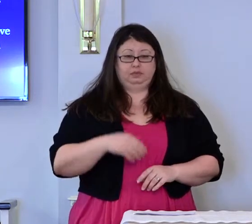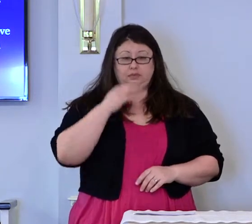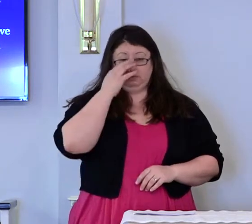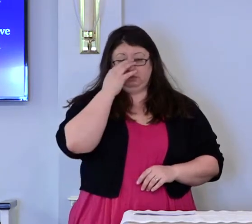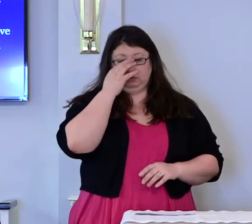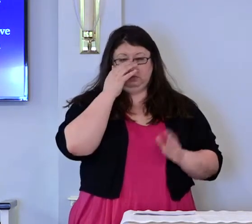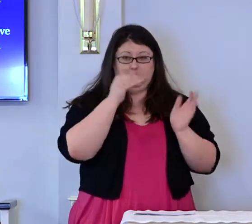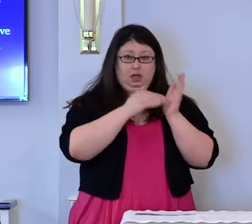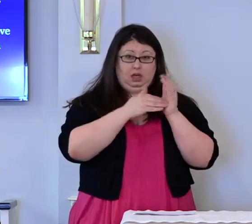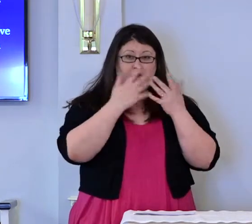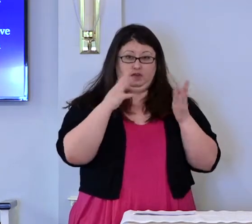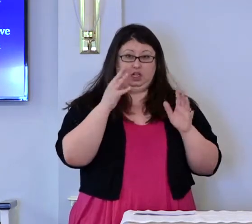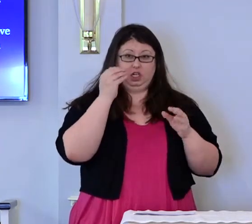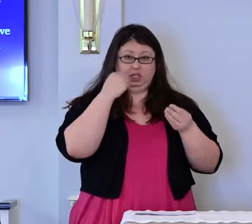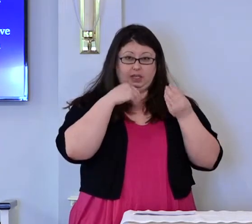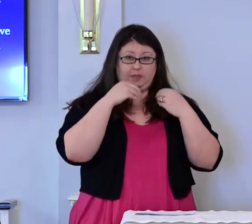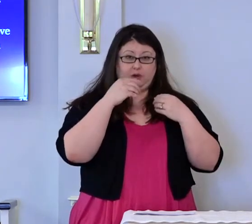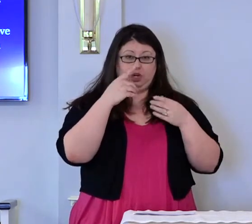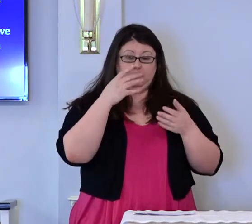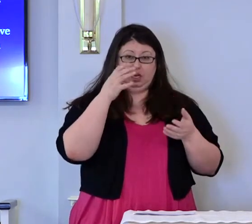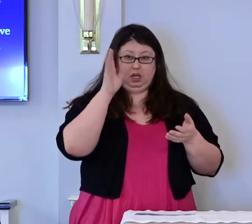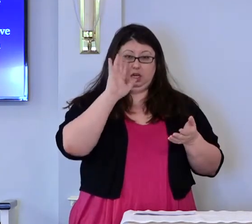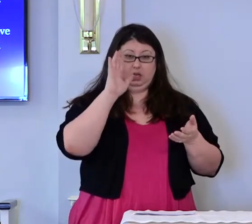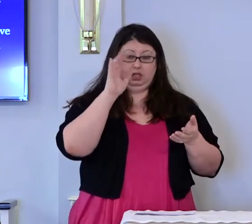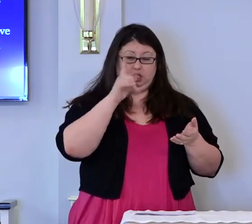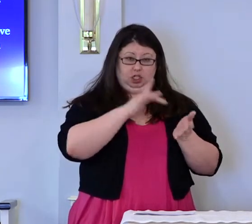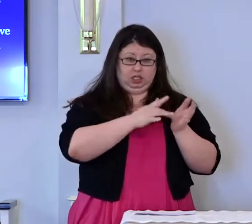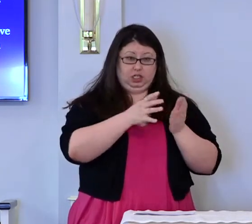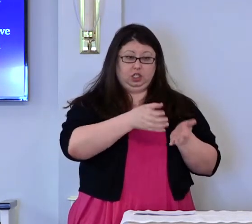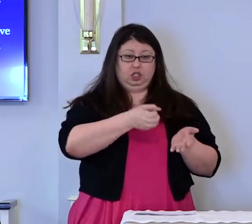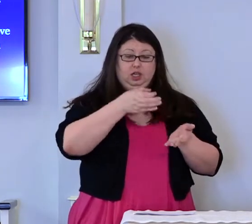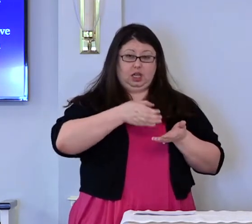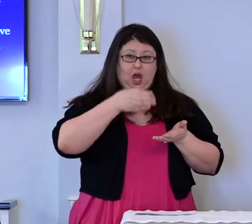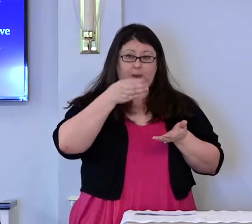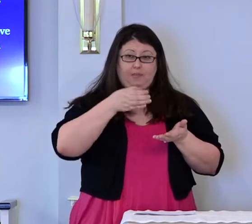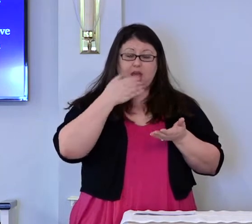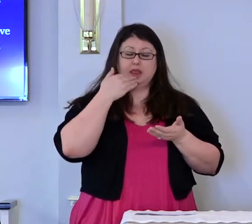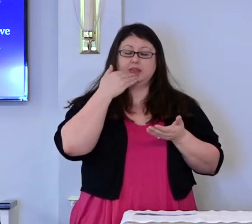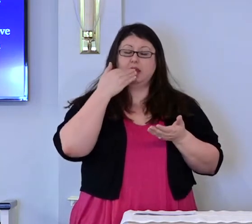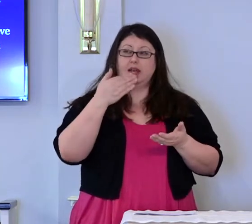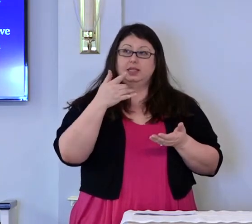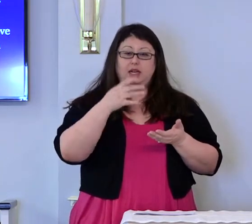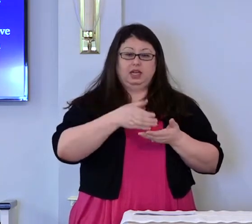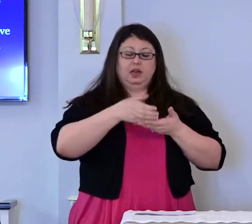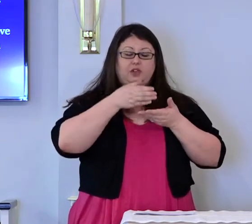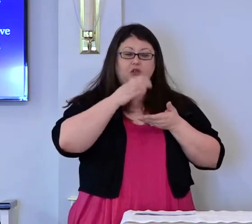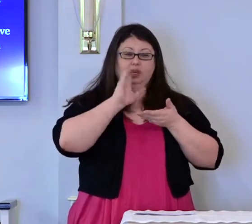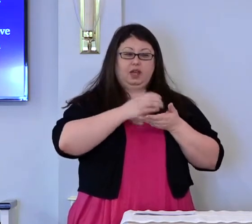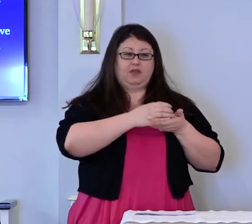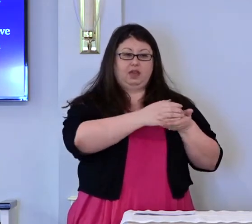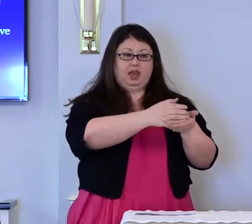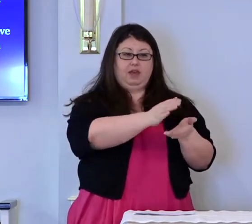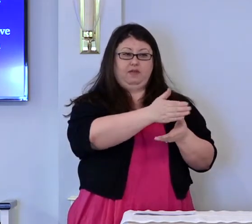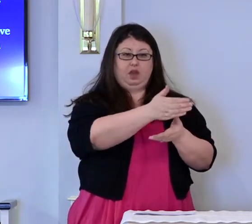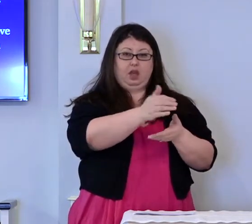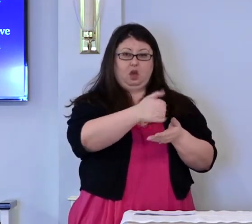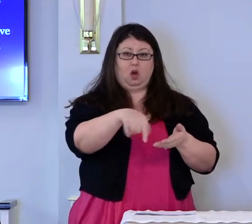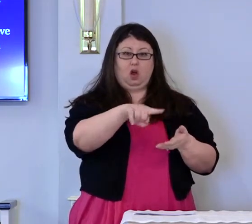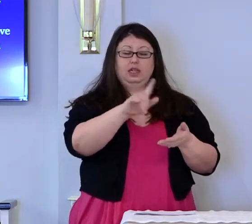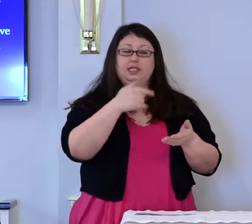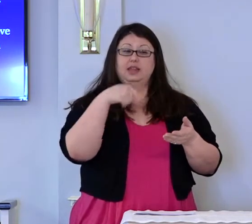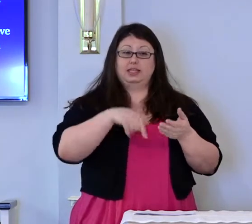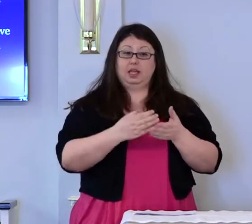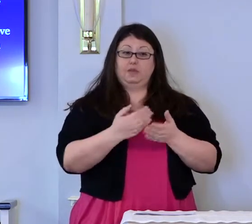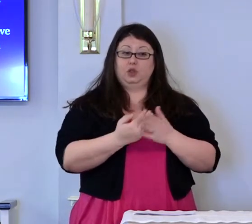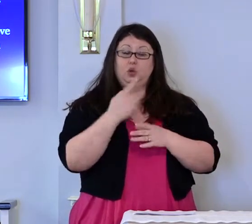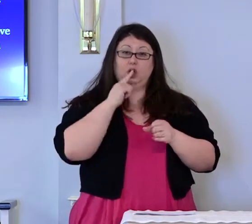Again, after supper he took the cup, gave thanks and gave it for all to drink, saying, this cup is the new covenant in my